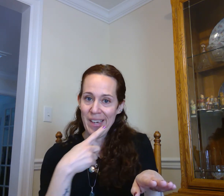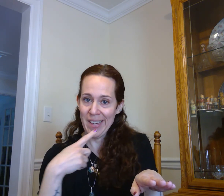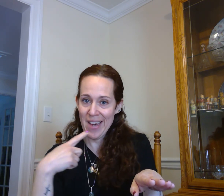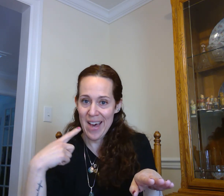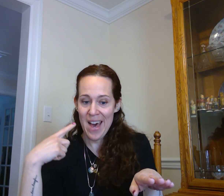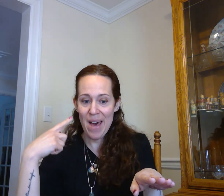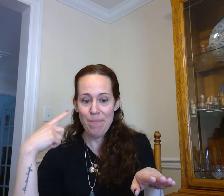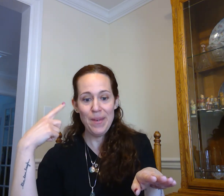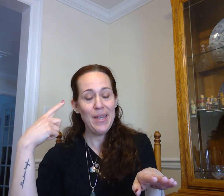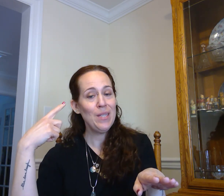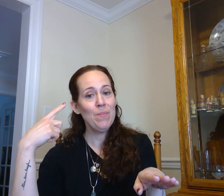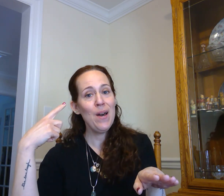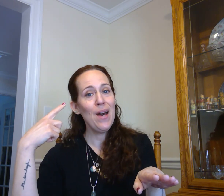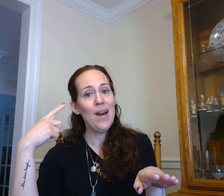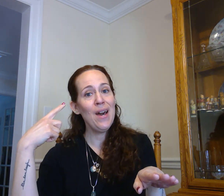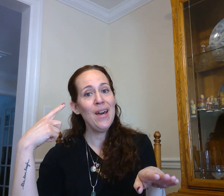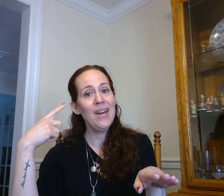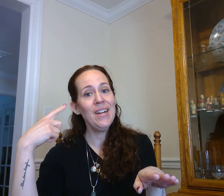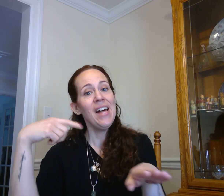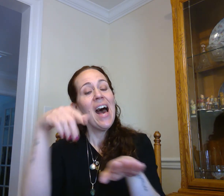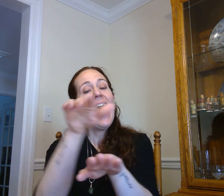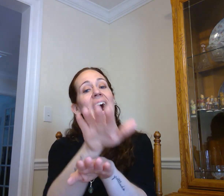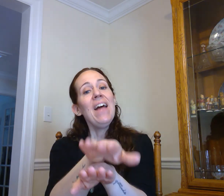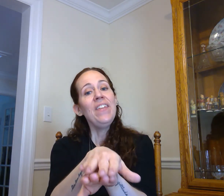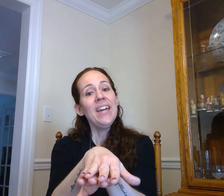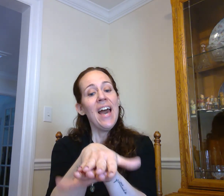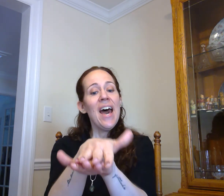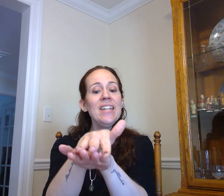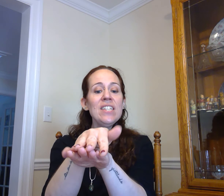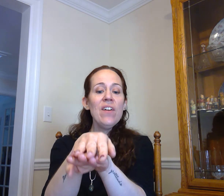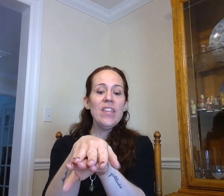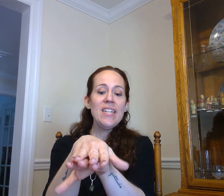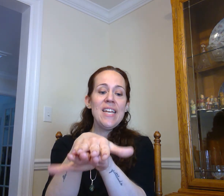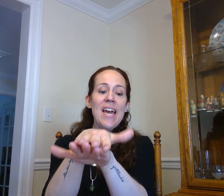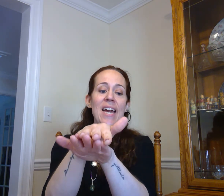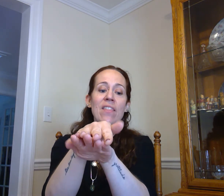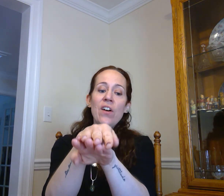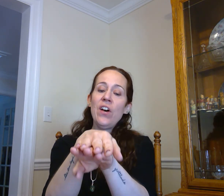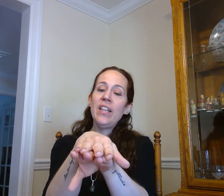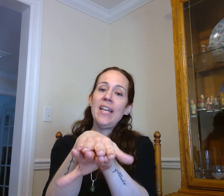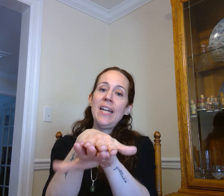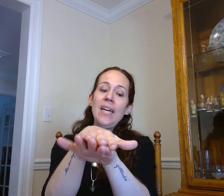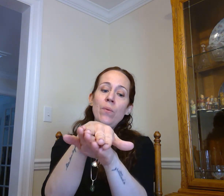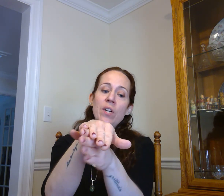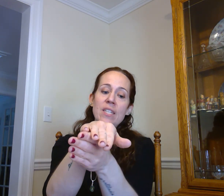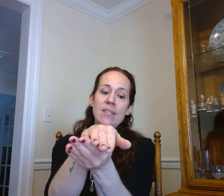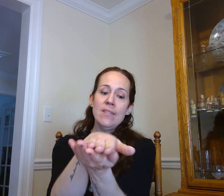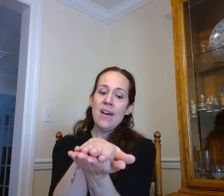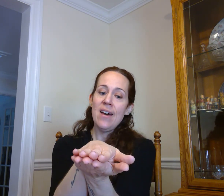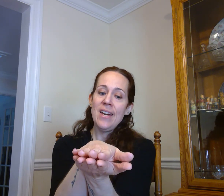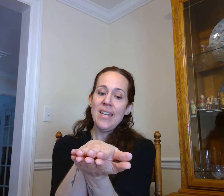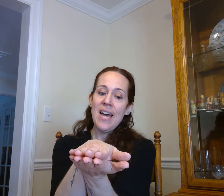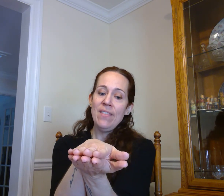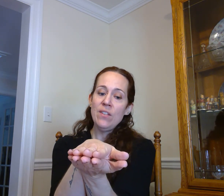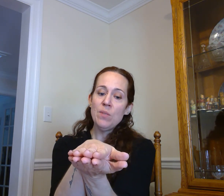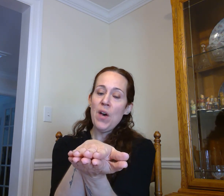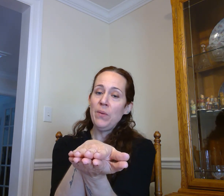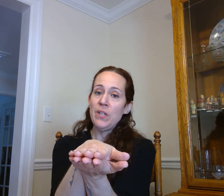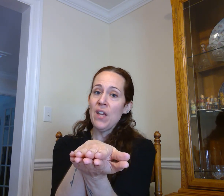a happy smile at the end of the day the lady was inside and the smile was